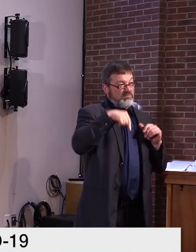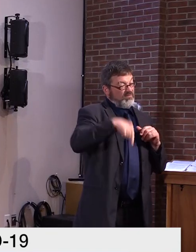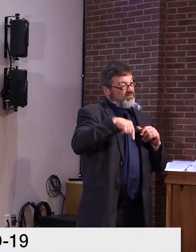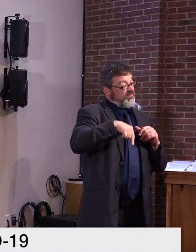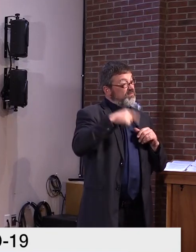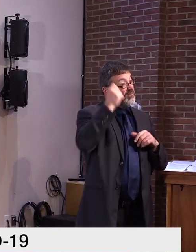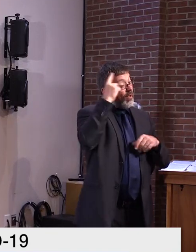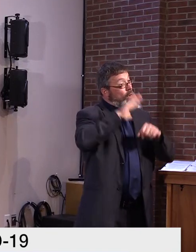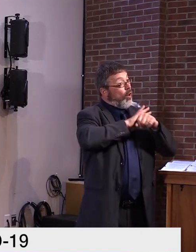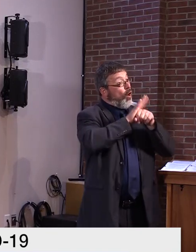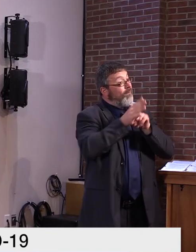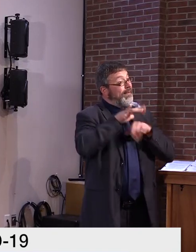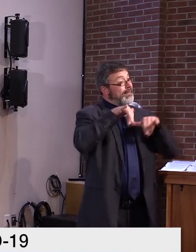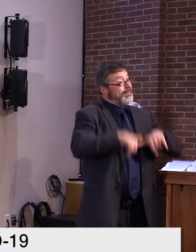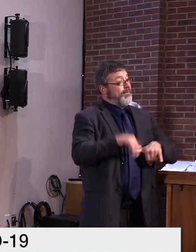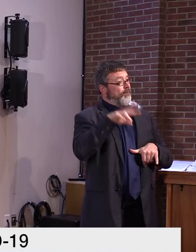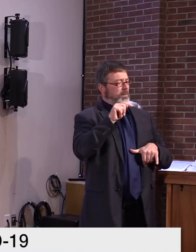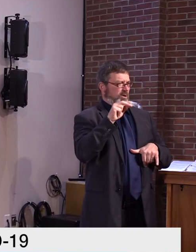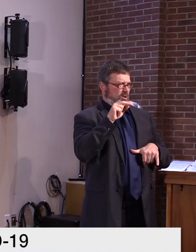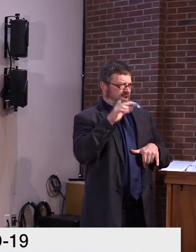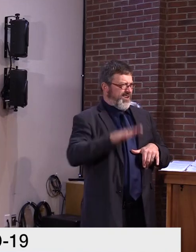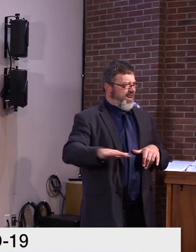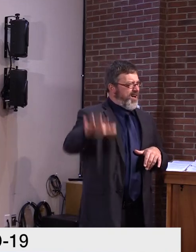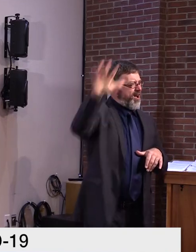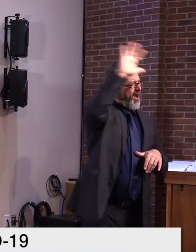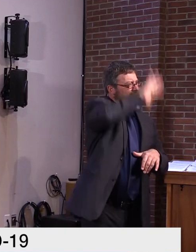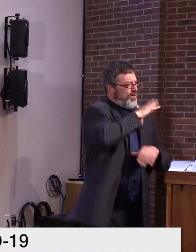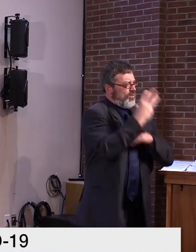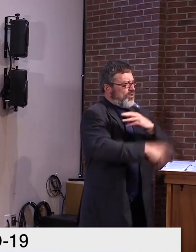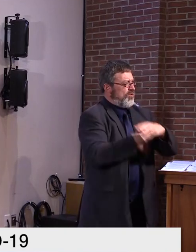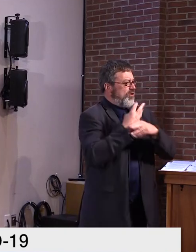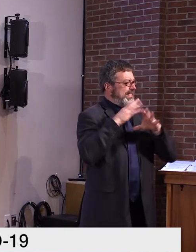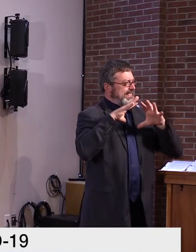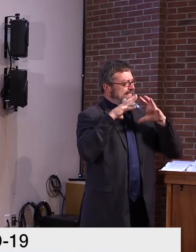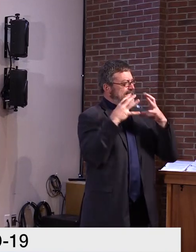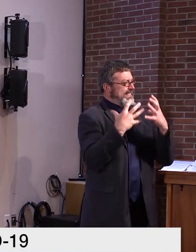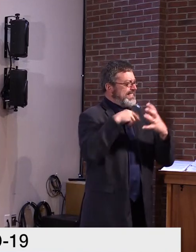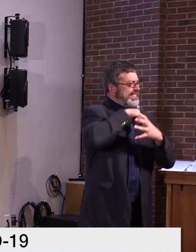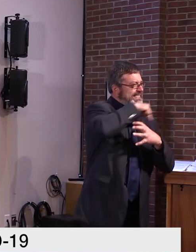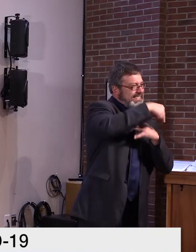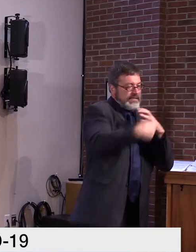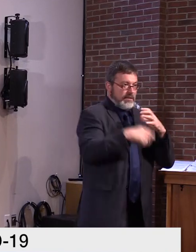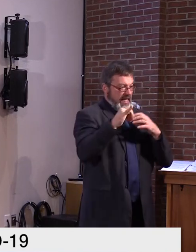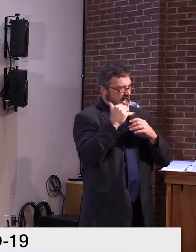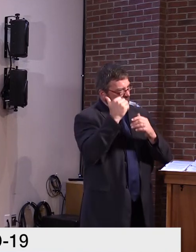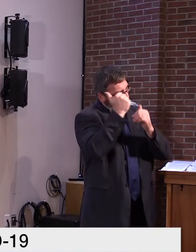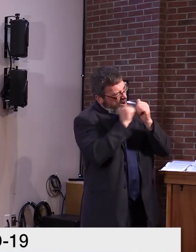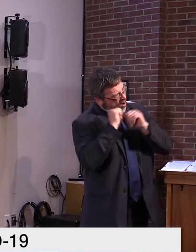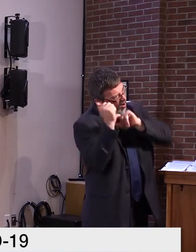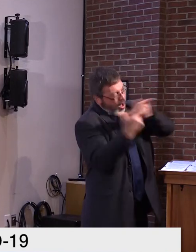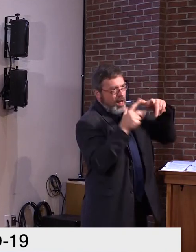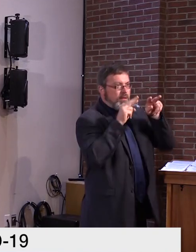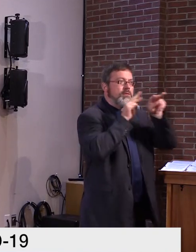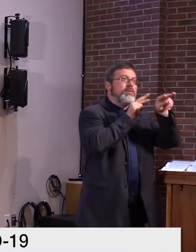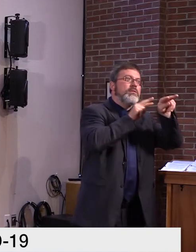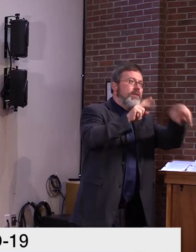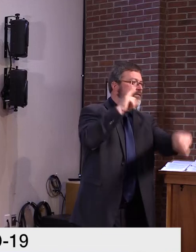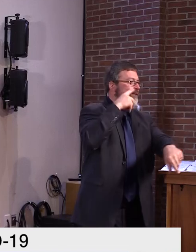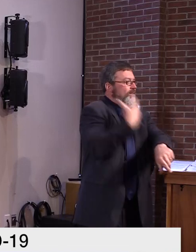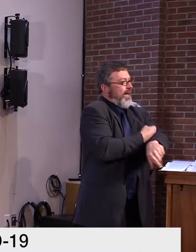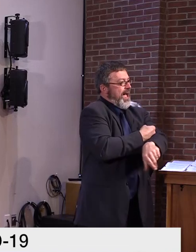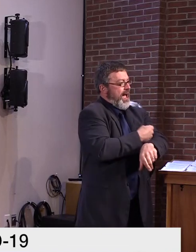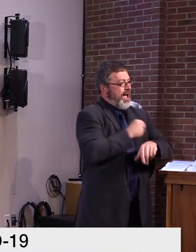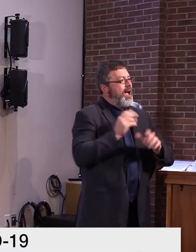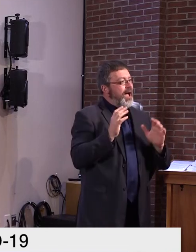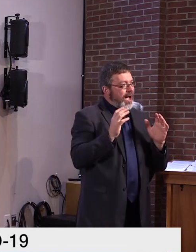as quickly as possible. But the tremendous pressure to rapidly develop a vaccine must not outweigh the importance